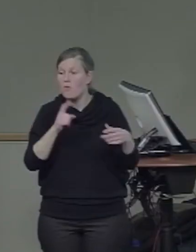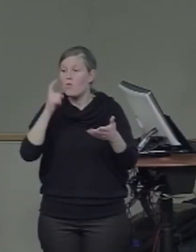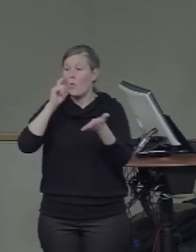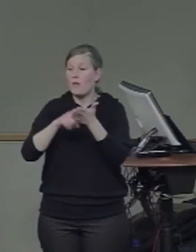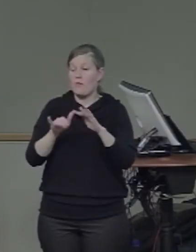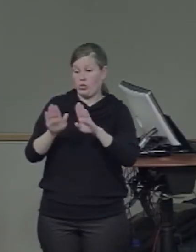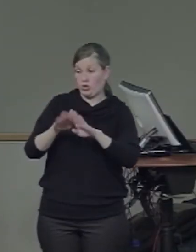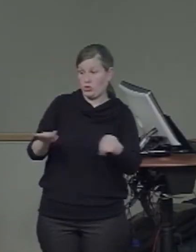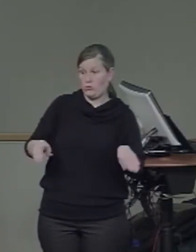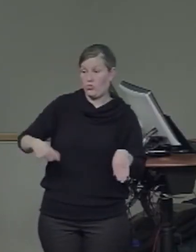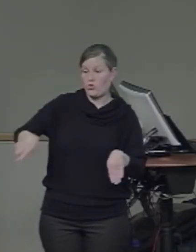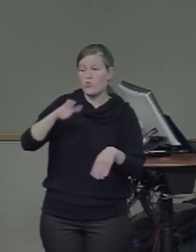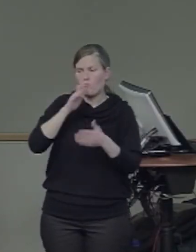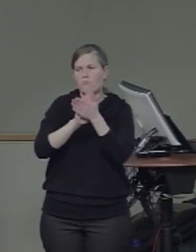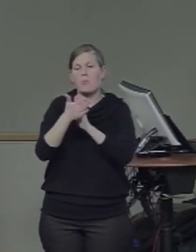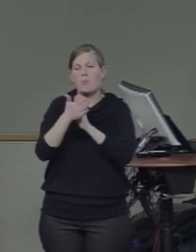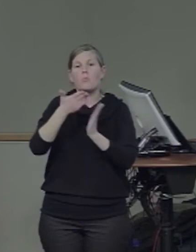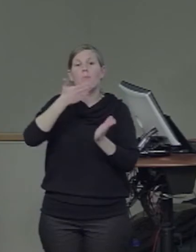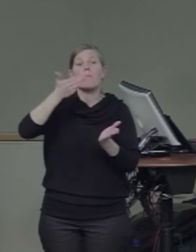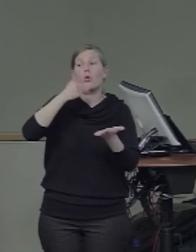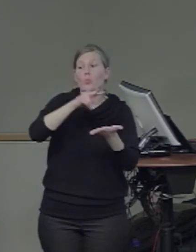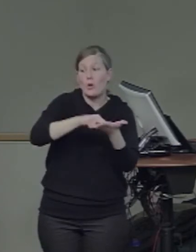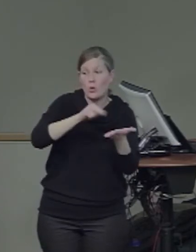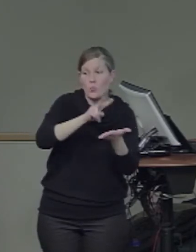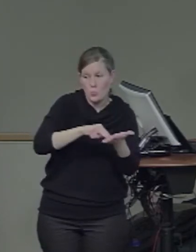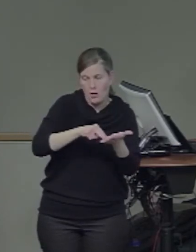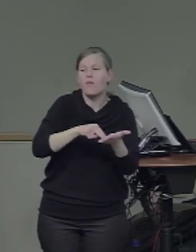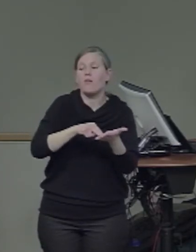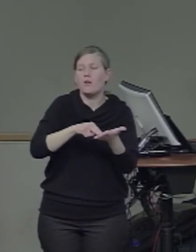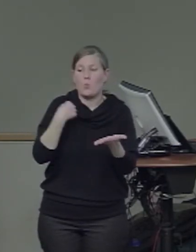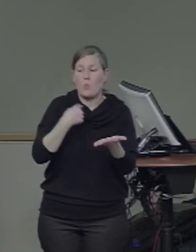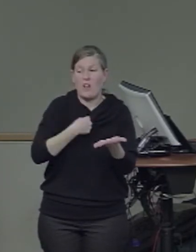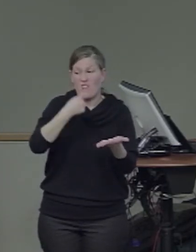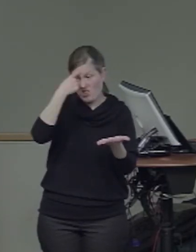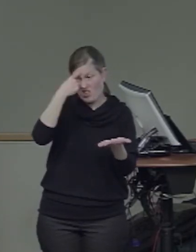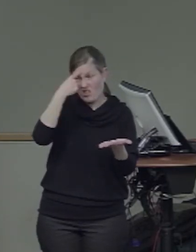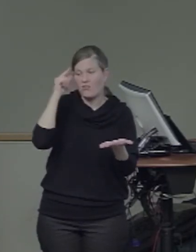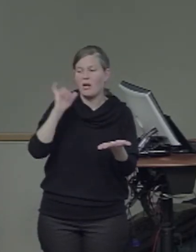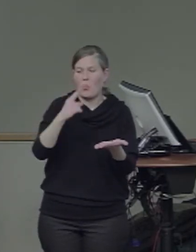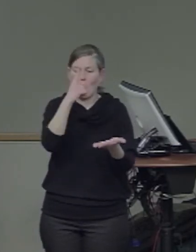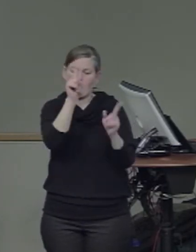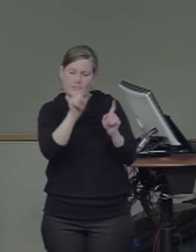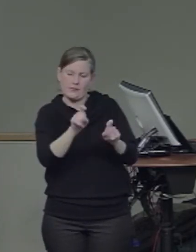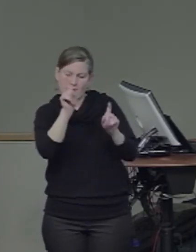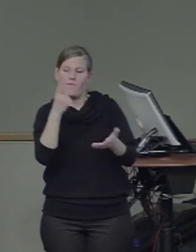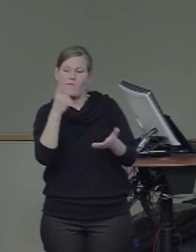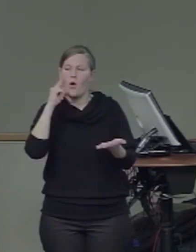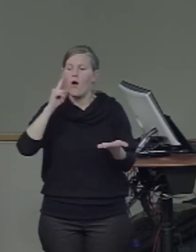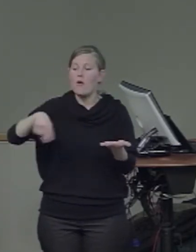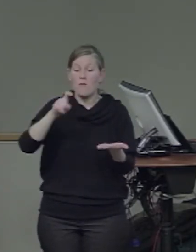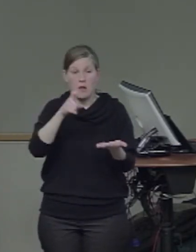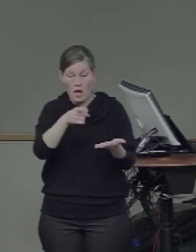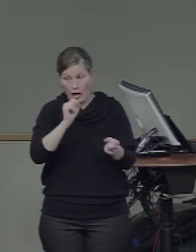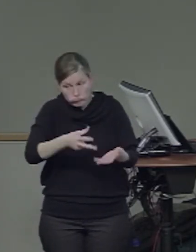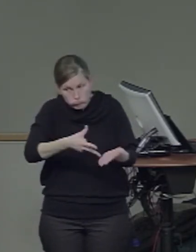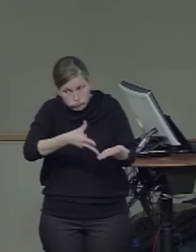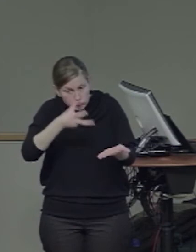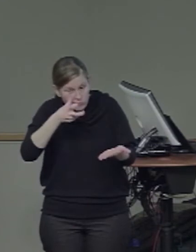better and better at reading, we think of that as an assay for how well developed their word representations are,